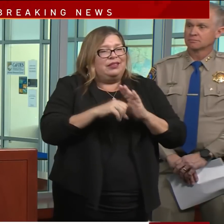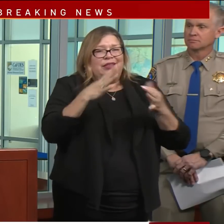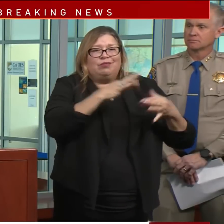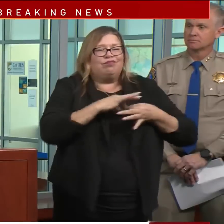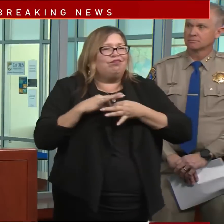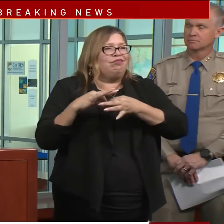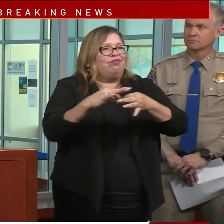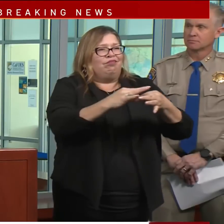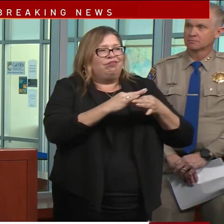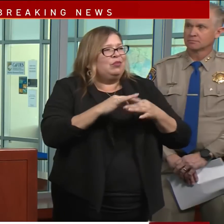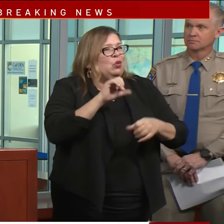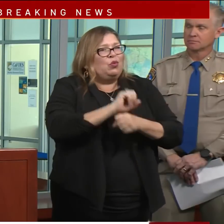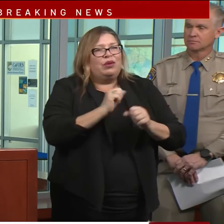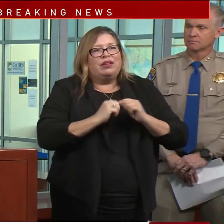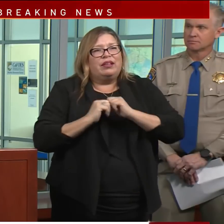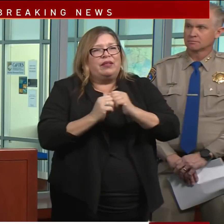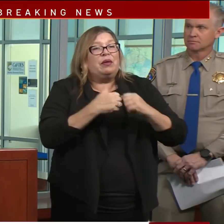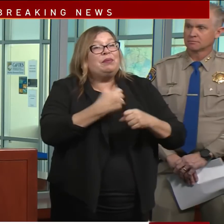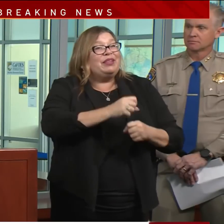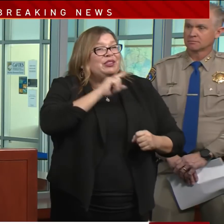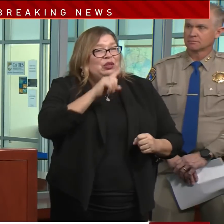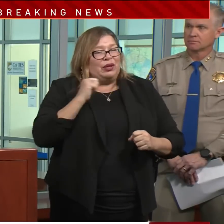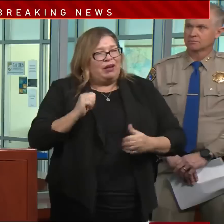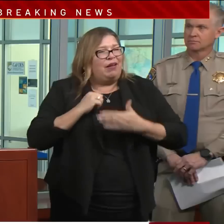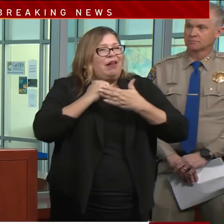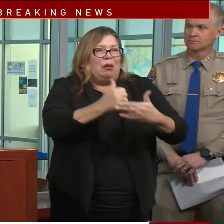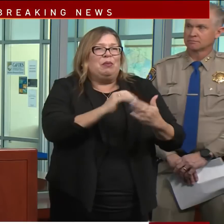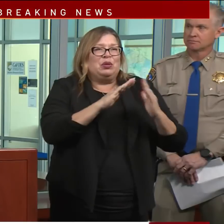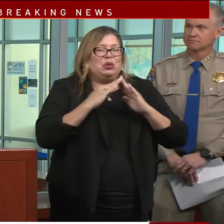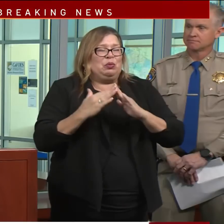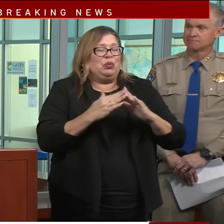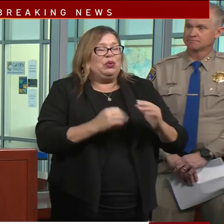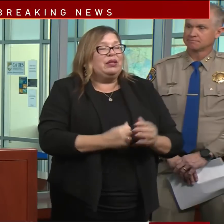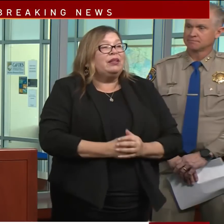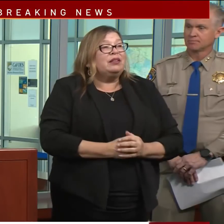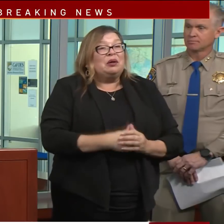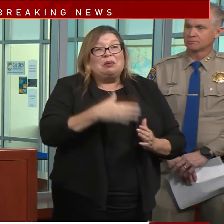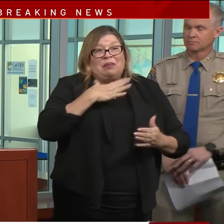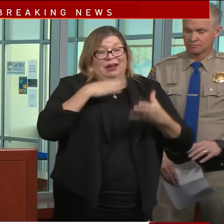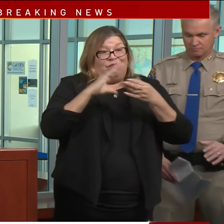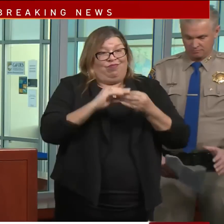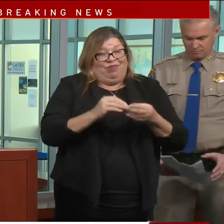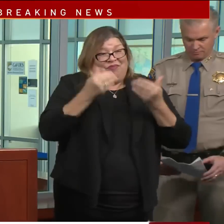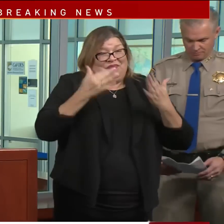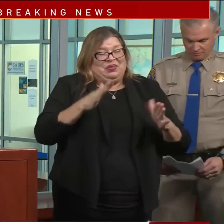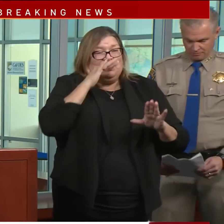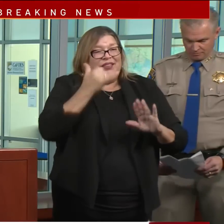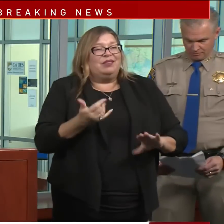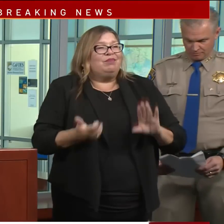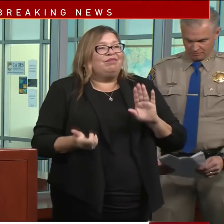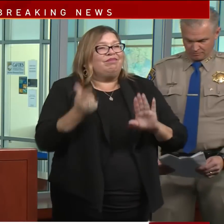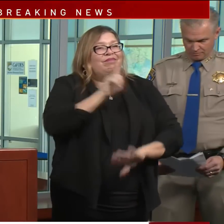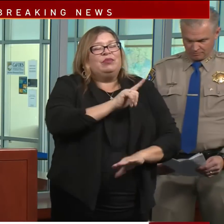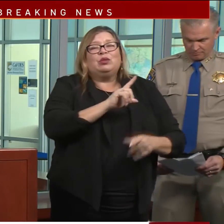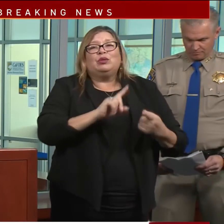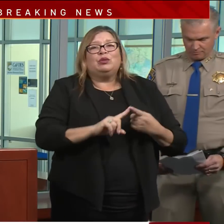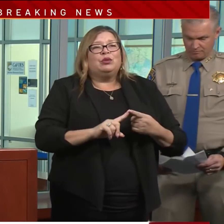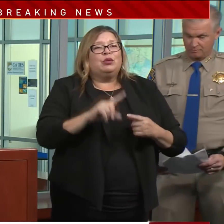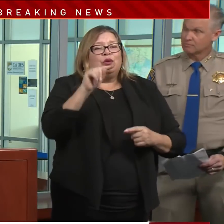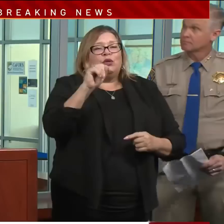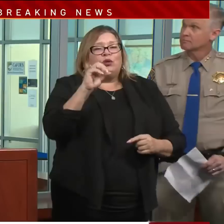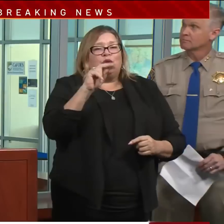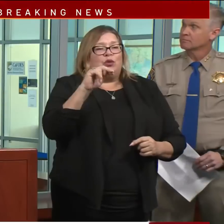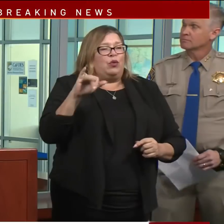working together to be able to help out the community there. So with that, I'm going to turn it over to Tony